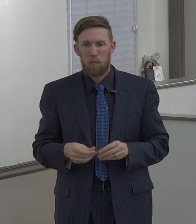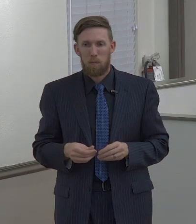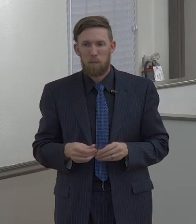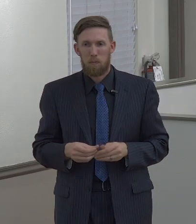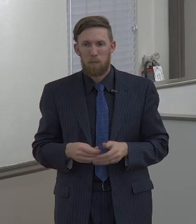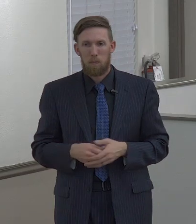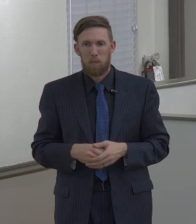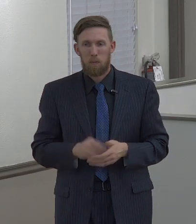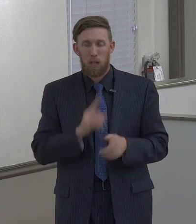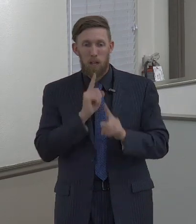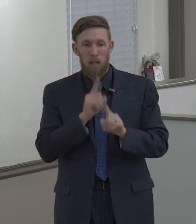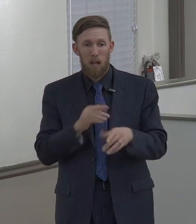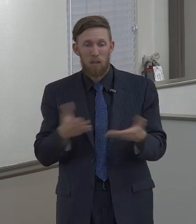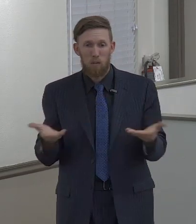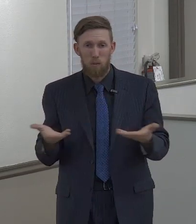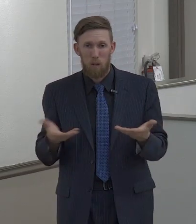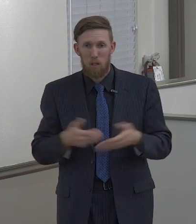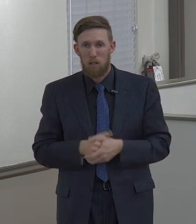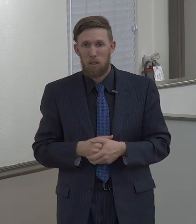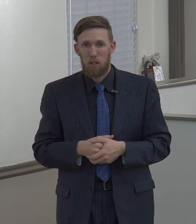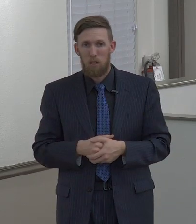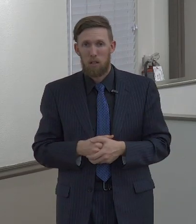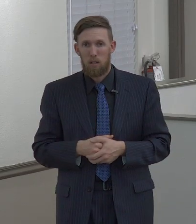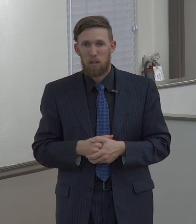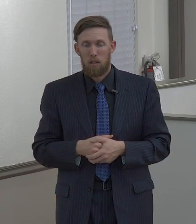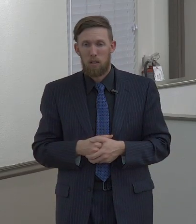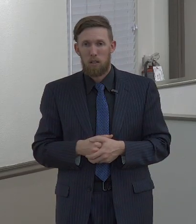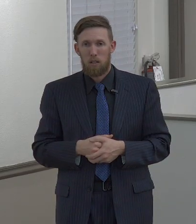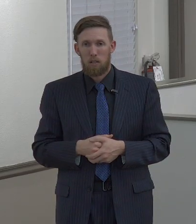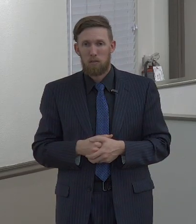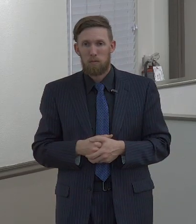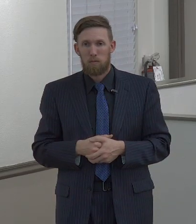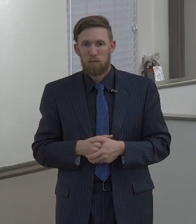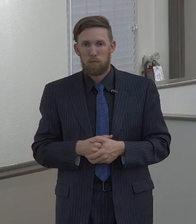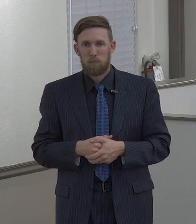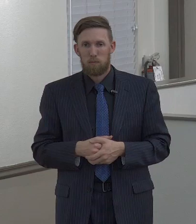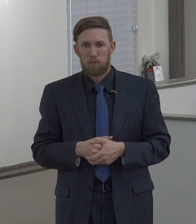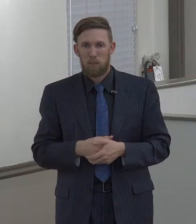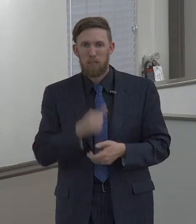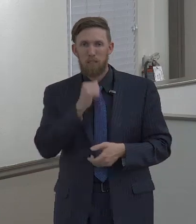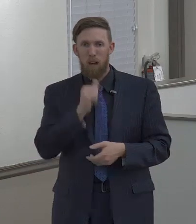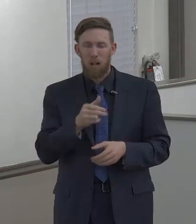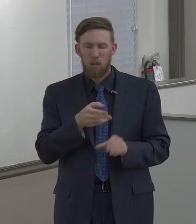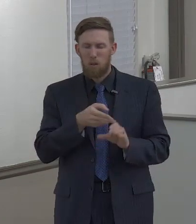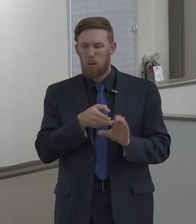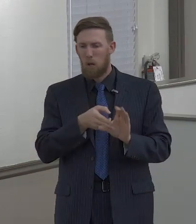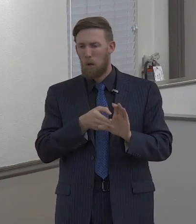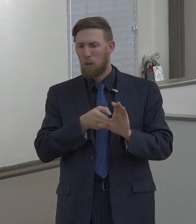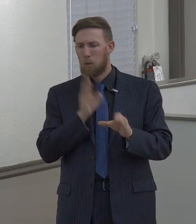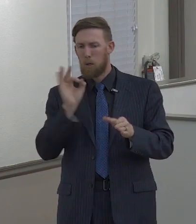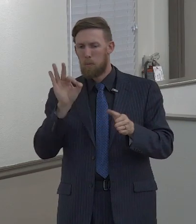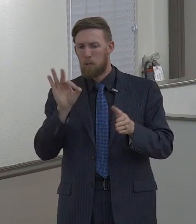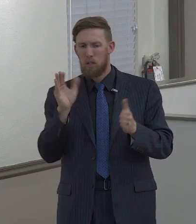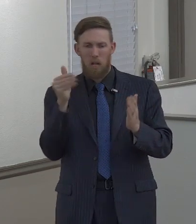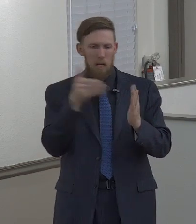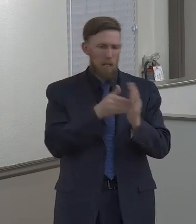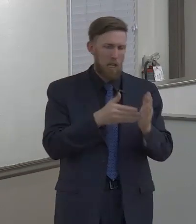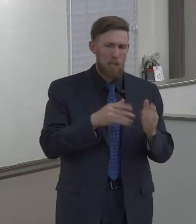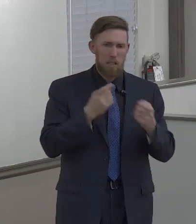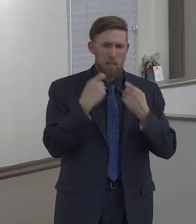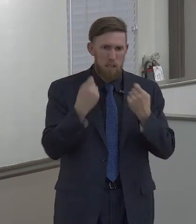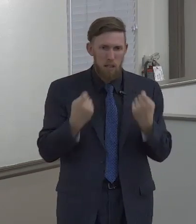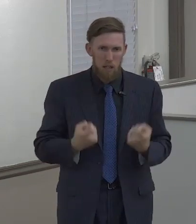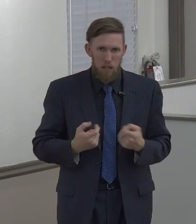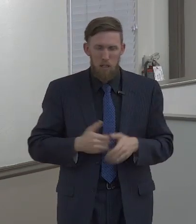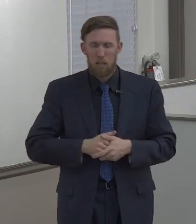The solution though, man, it's not to quit preaching on sin. It's not